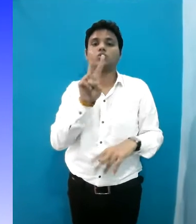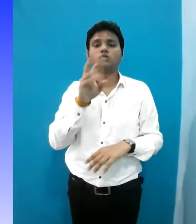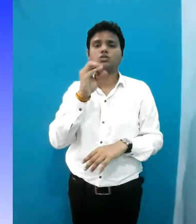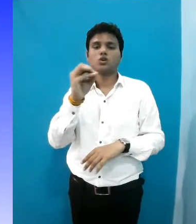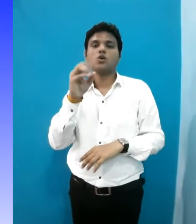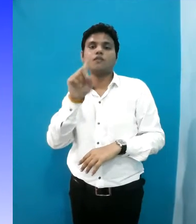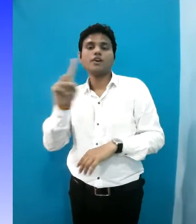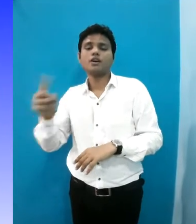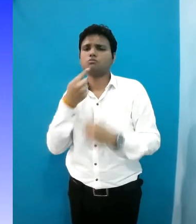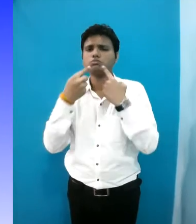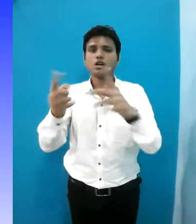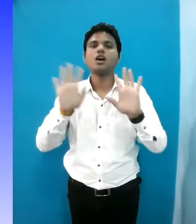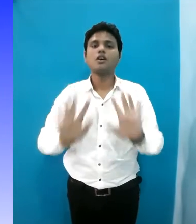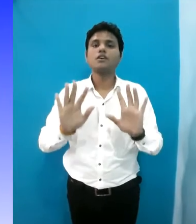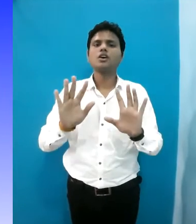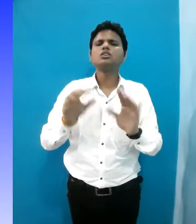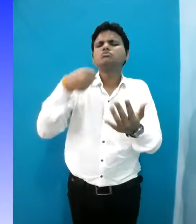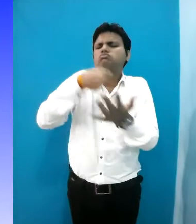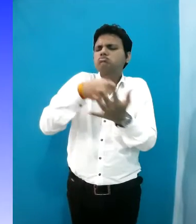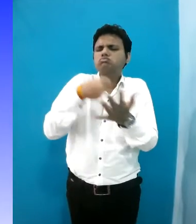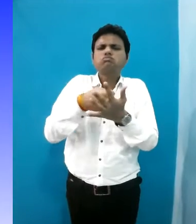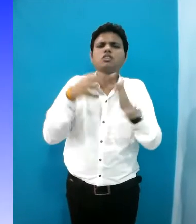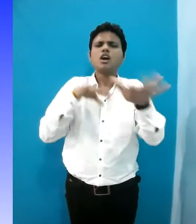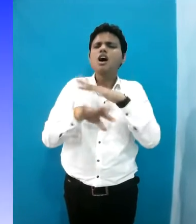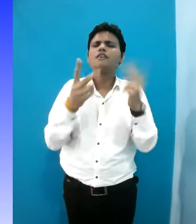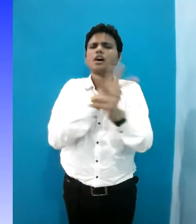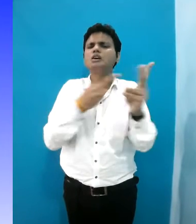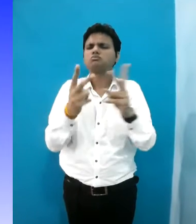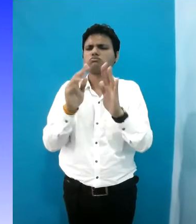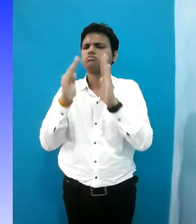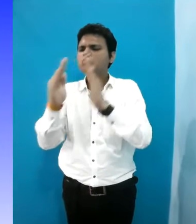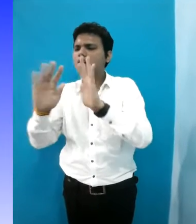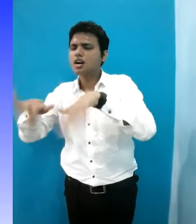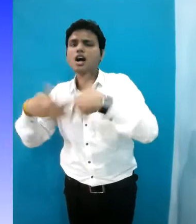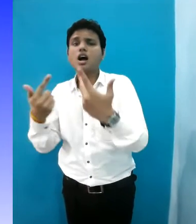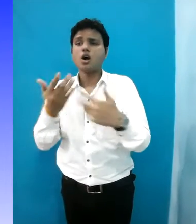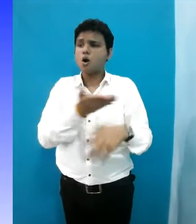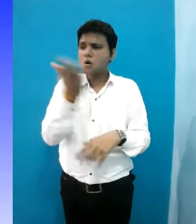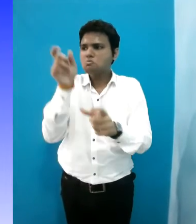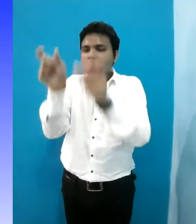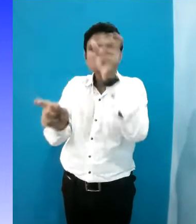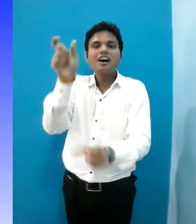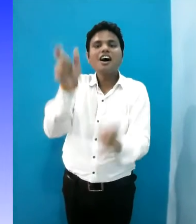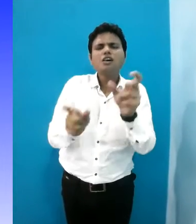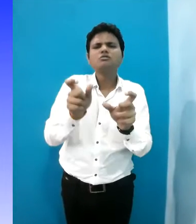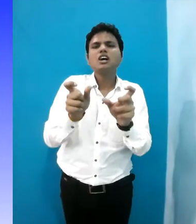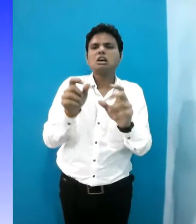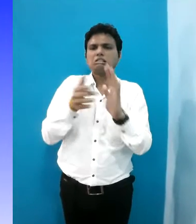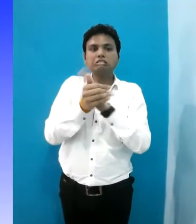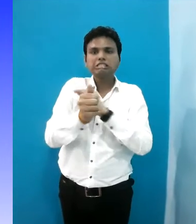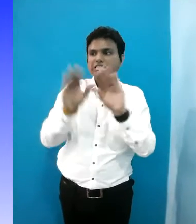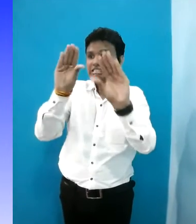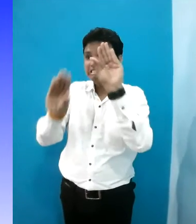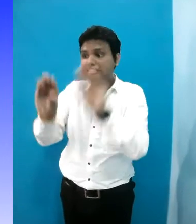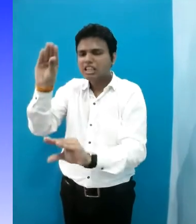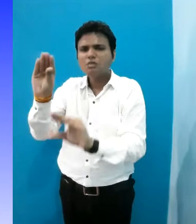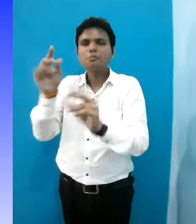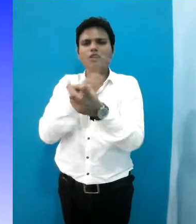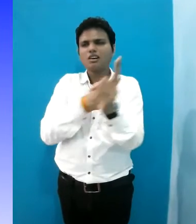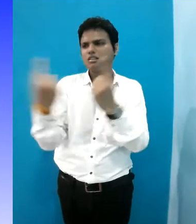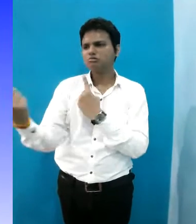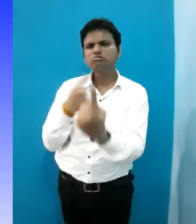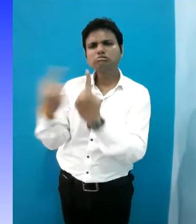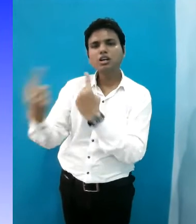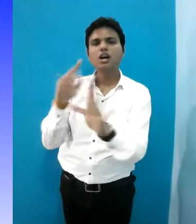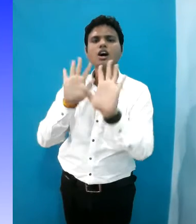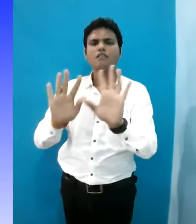The core of universal design is the acceptance of the fact that every human being is less able in one way